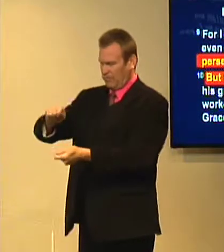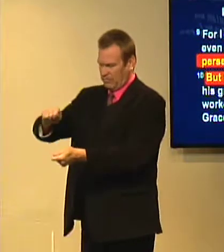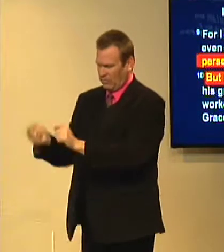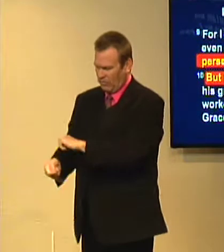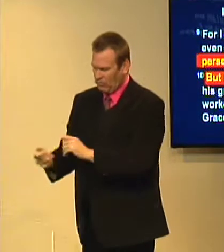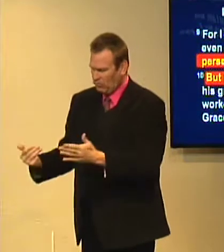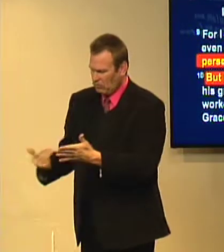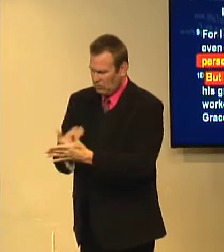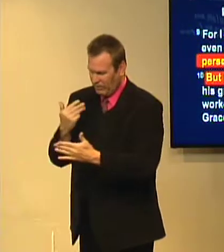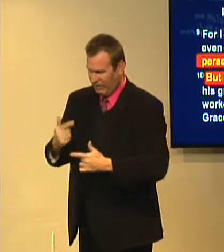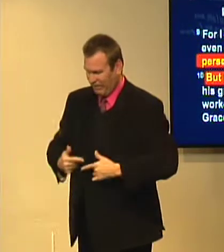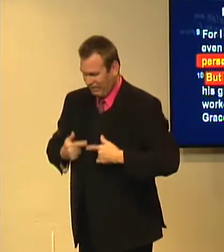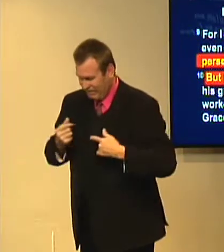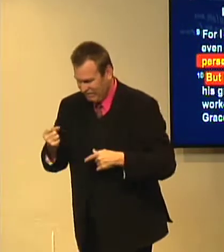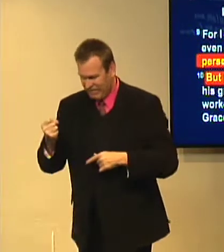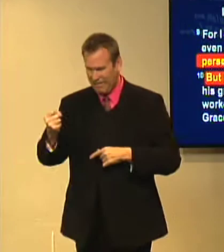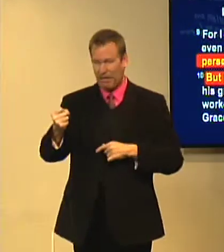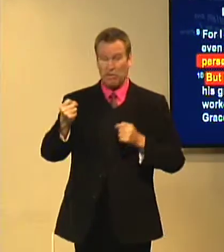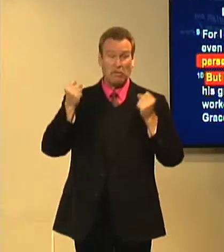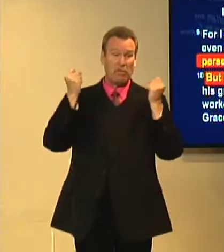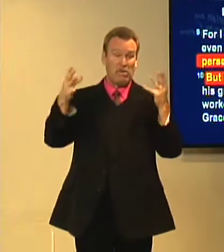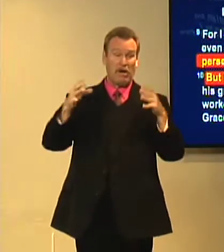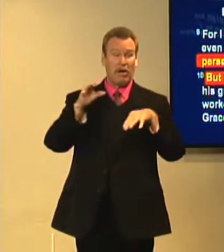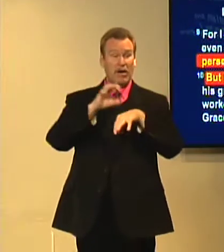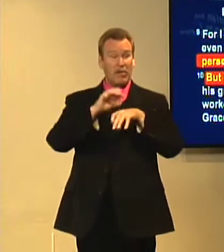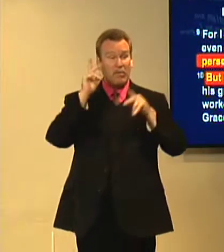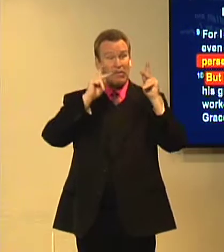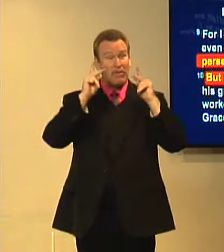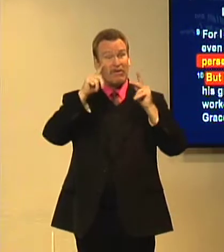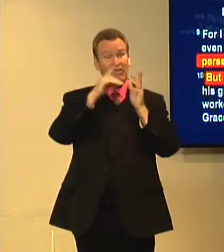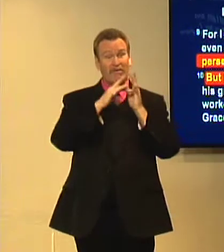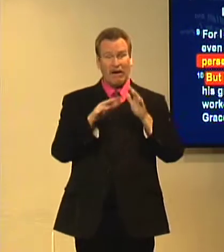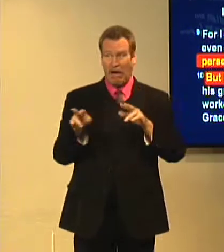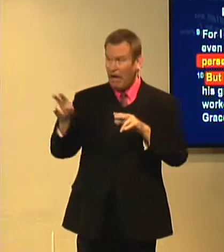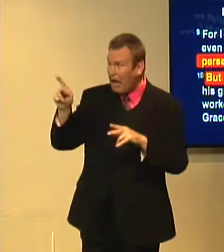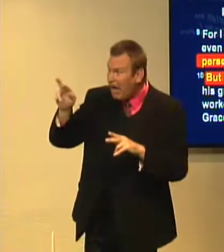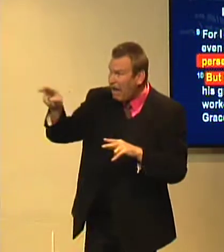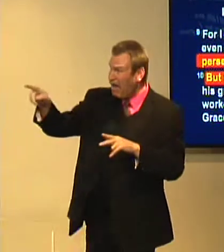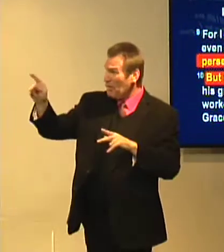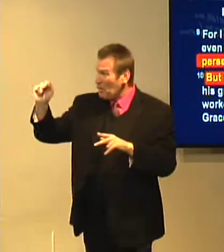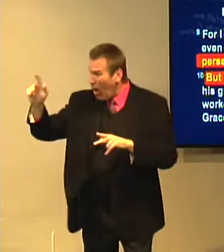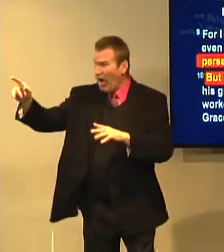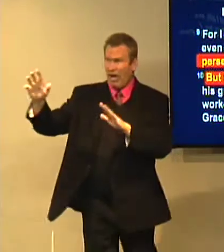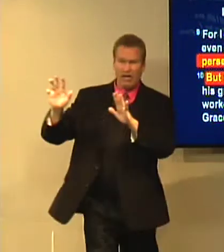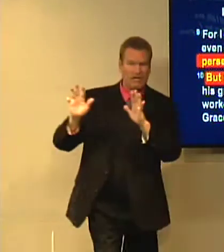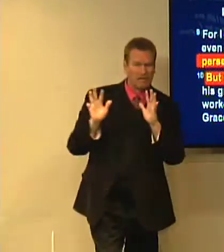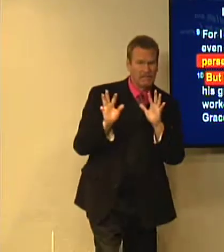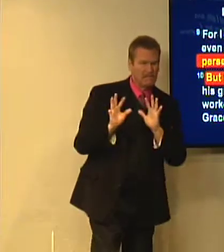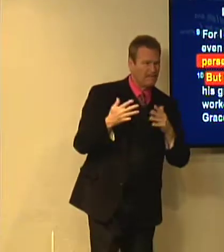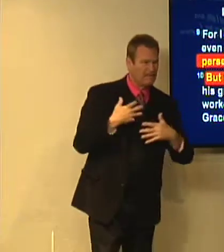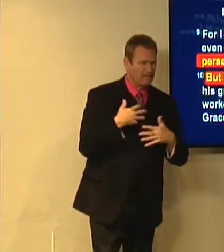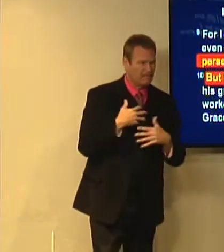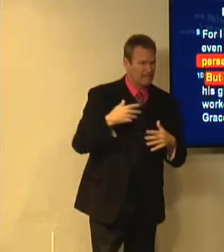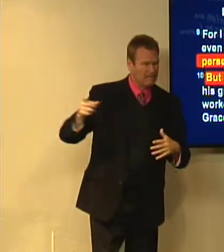destroying the church, but no, he did not. He changed him. In fact, later, when